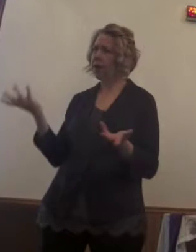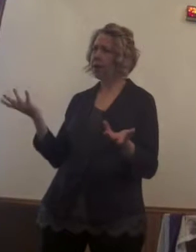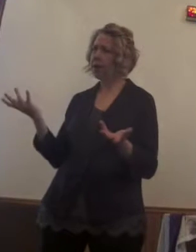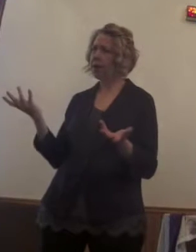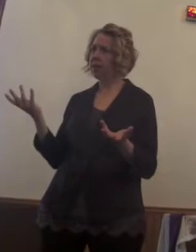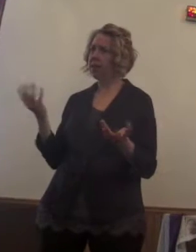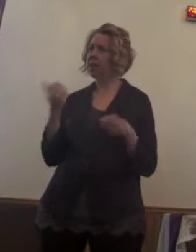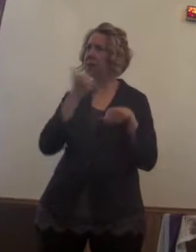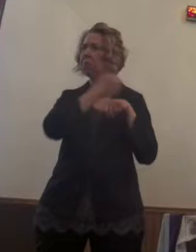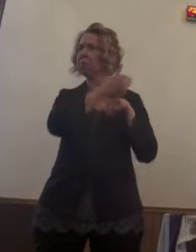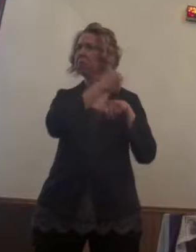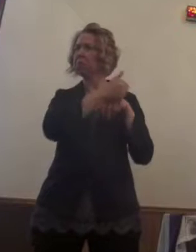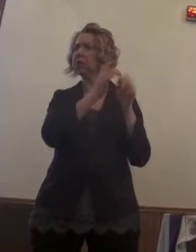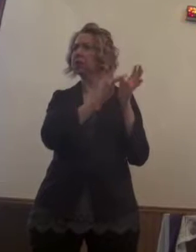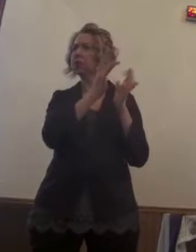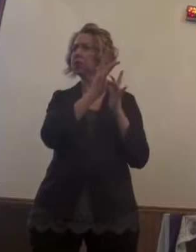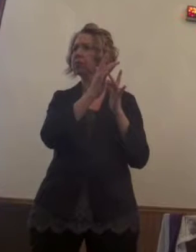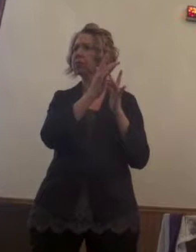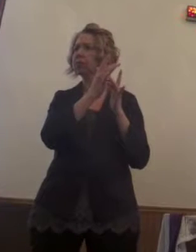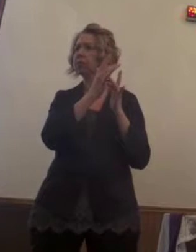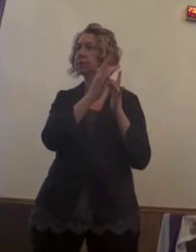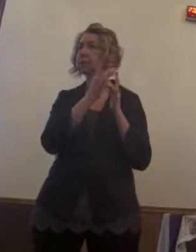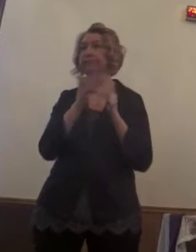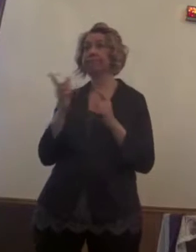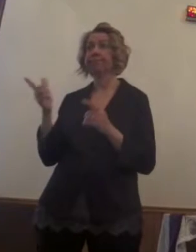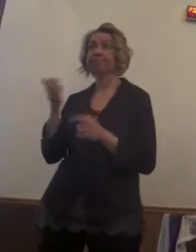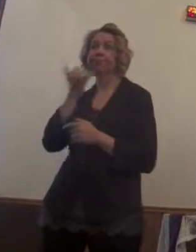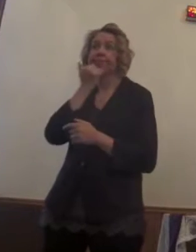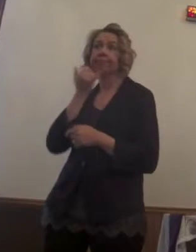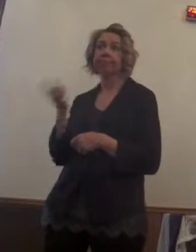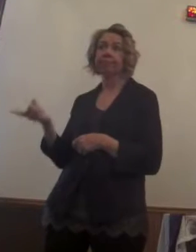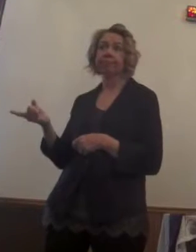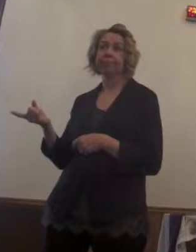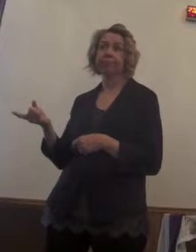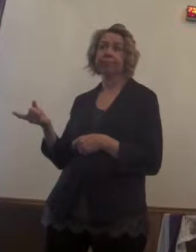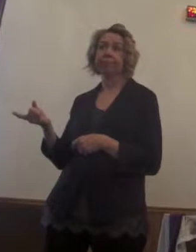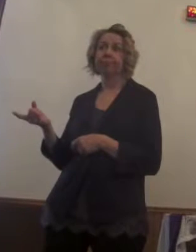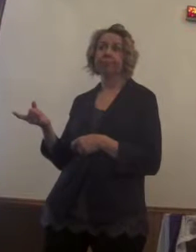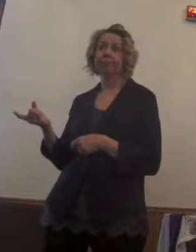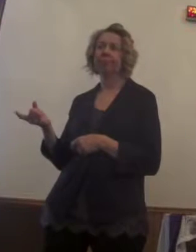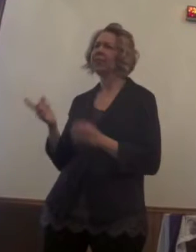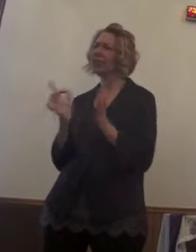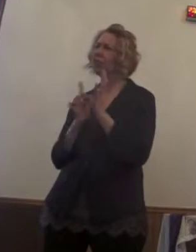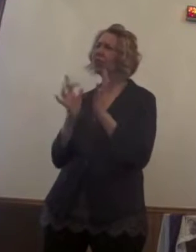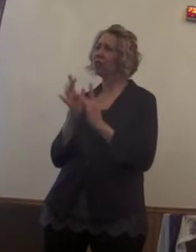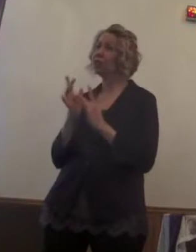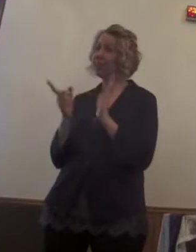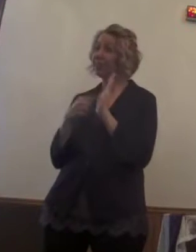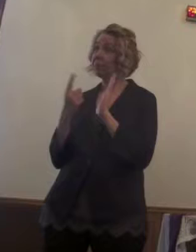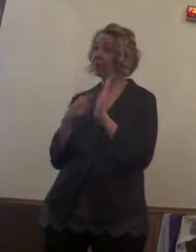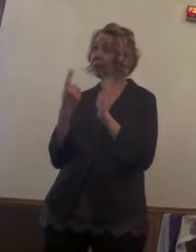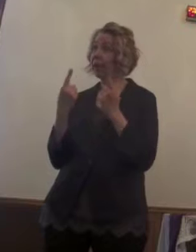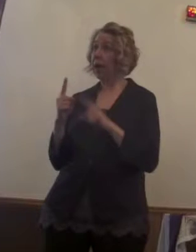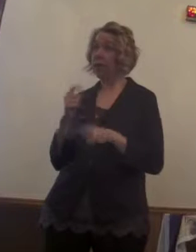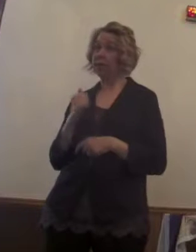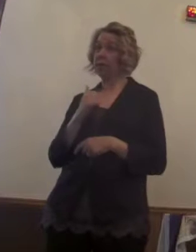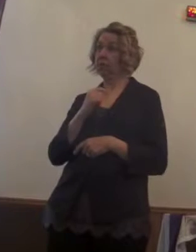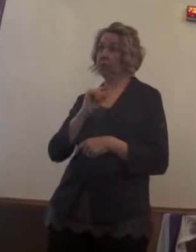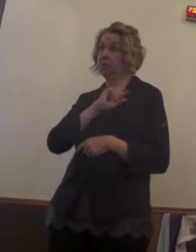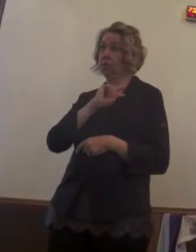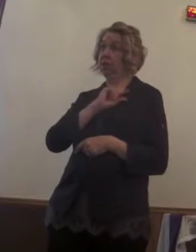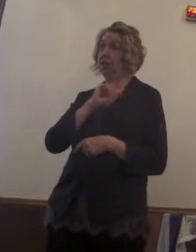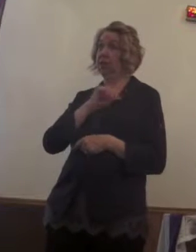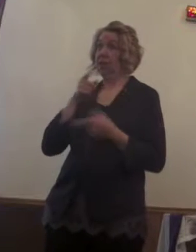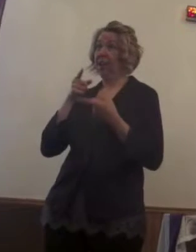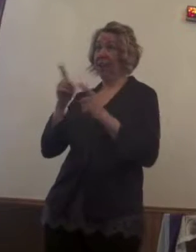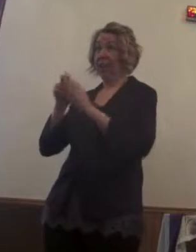just the nature of human response, some would say. Even Jesus expressed regret when he cried at